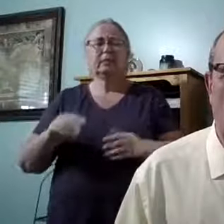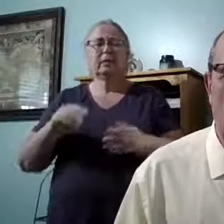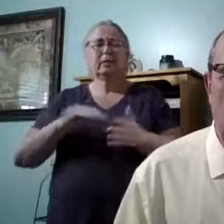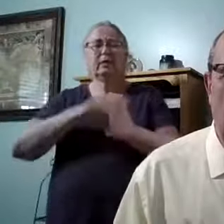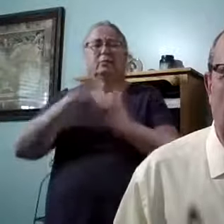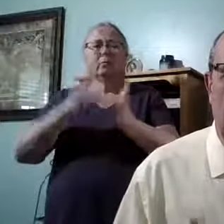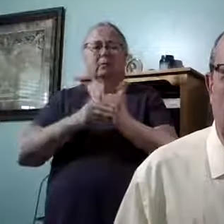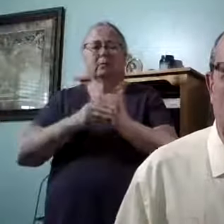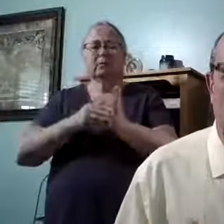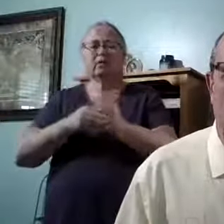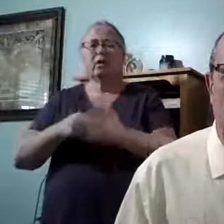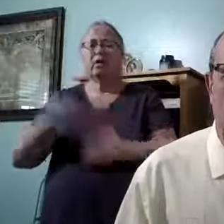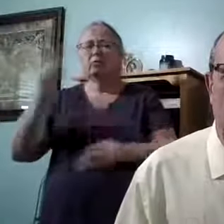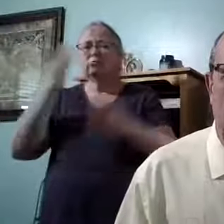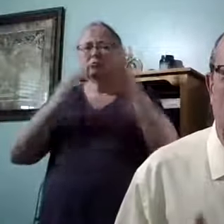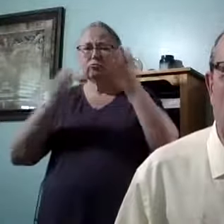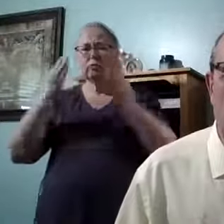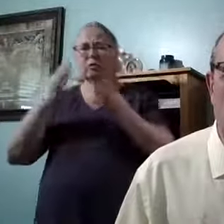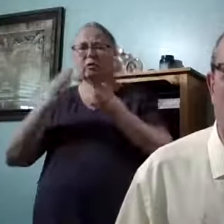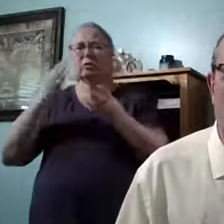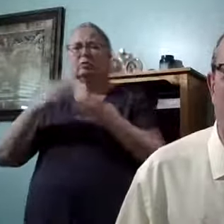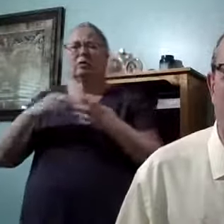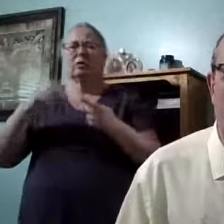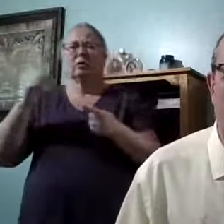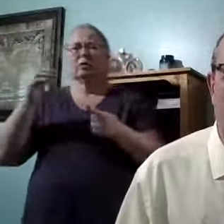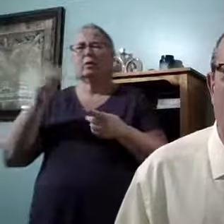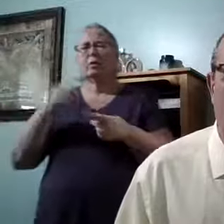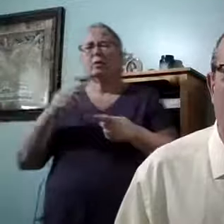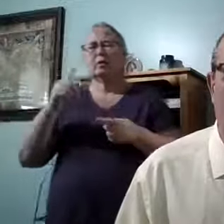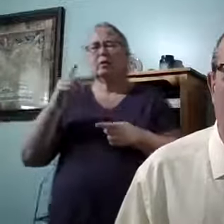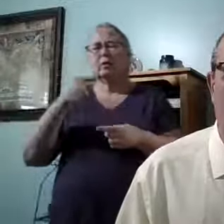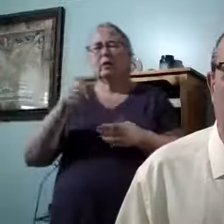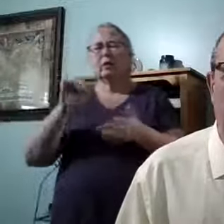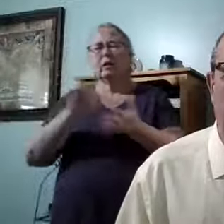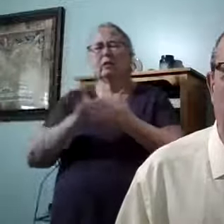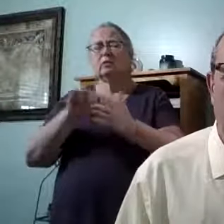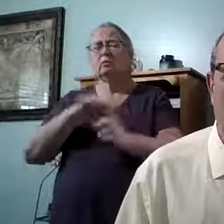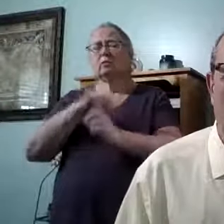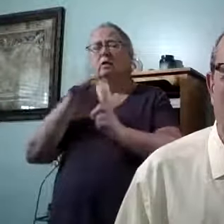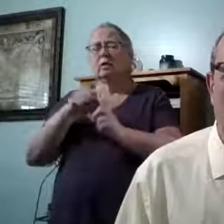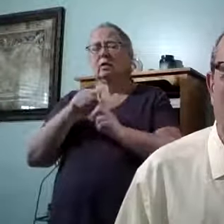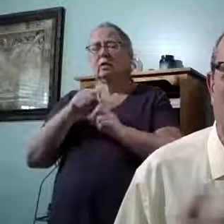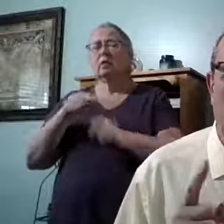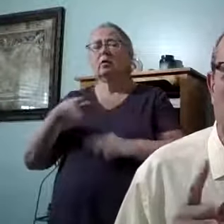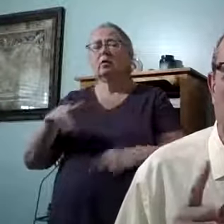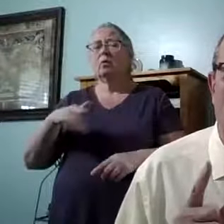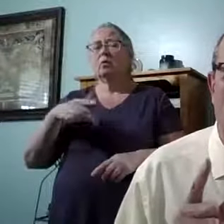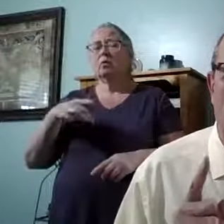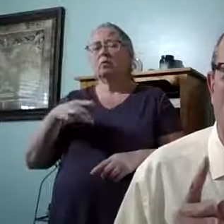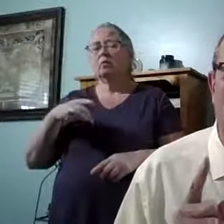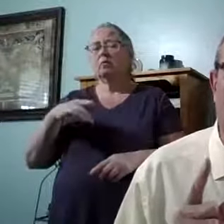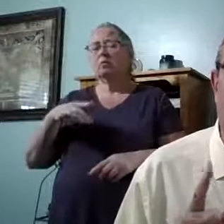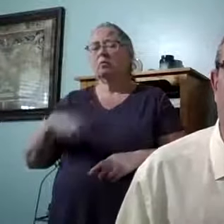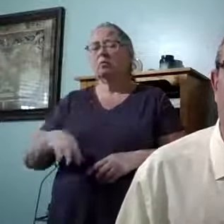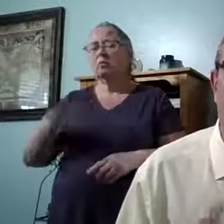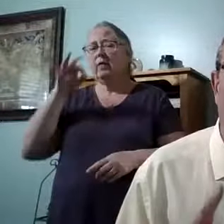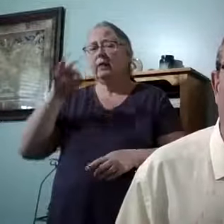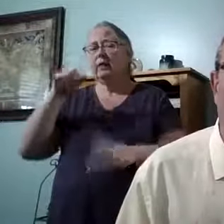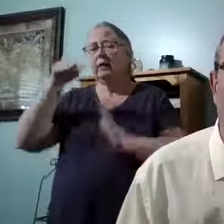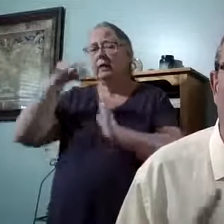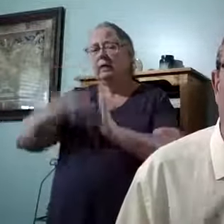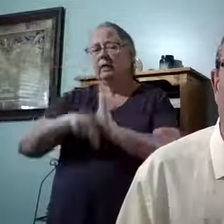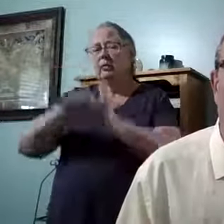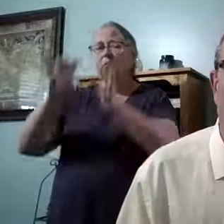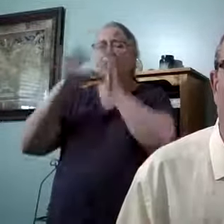storm, in the midst of the adversity, the midst of the trial, that's when we're going to find a deeper